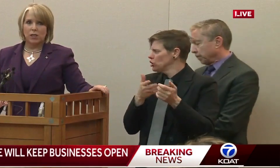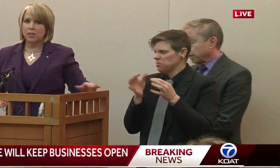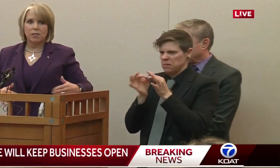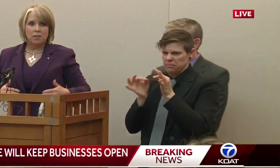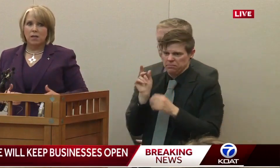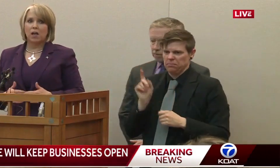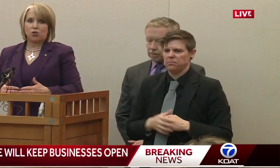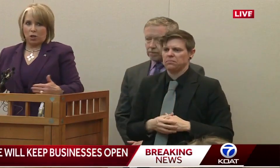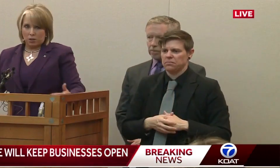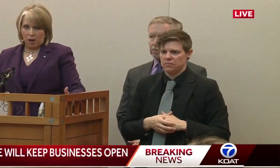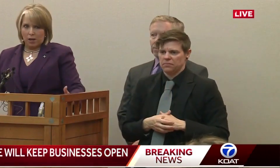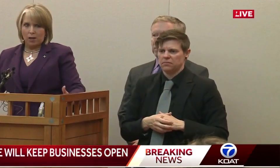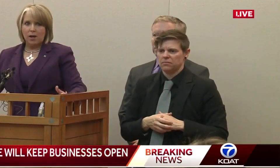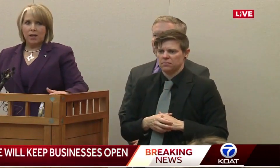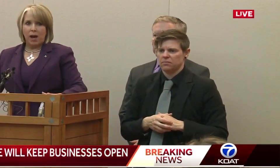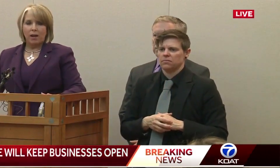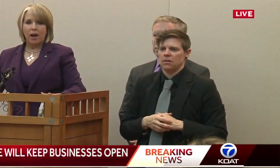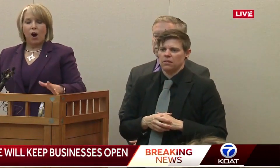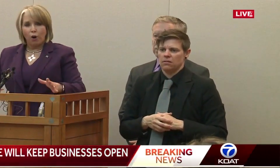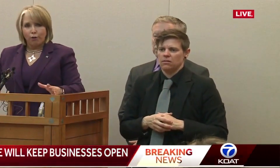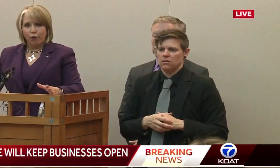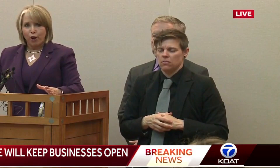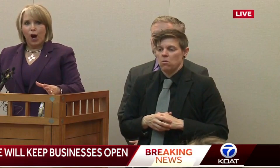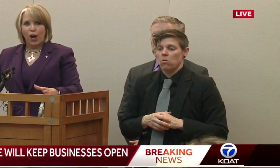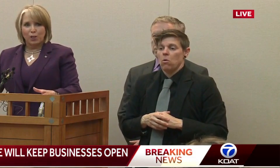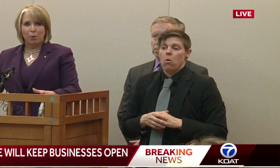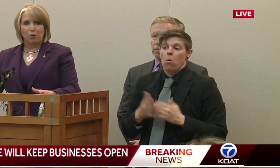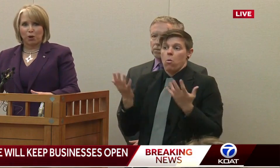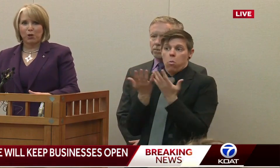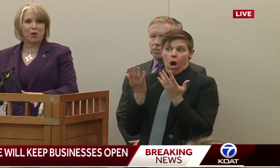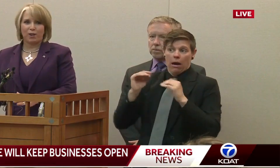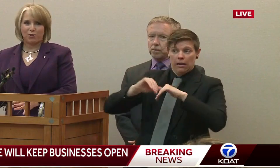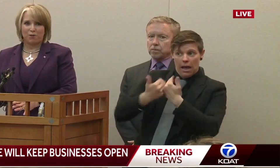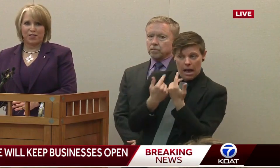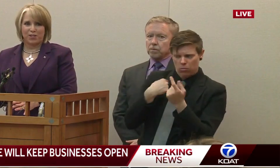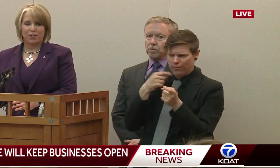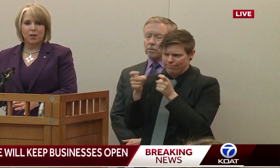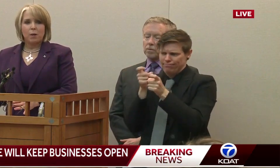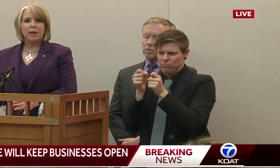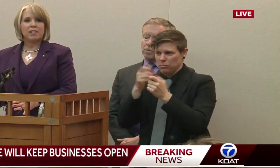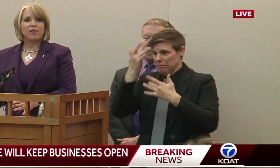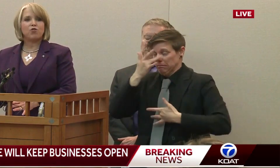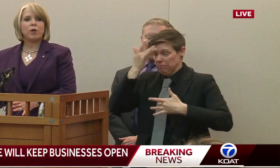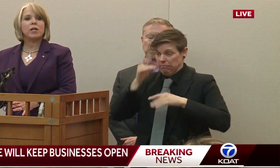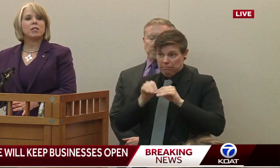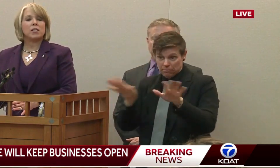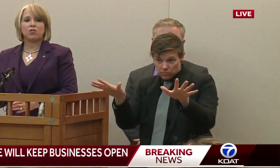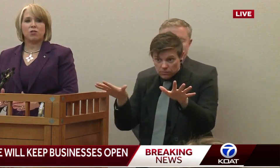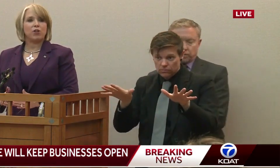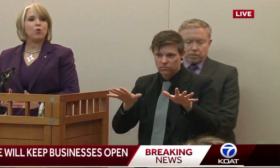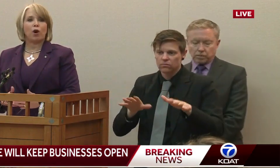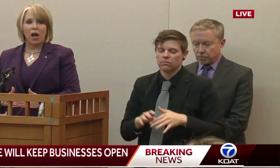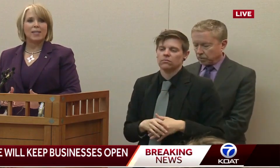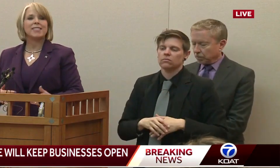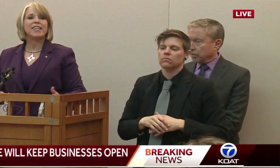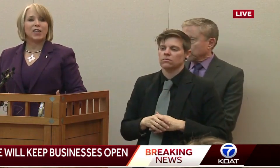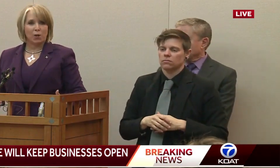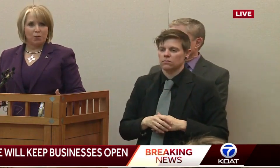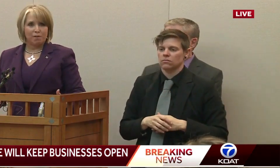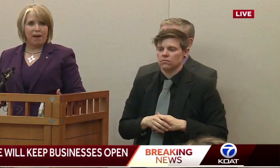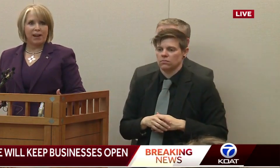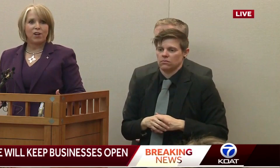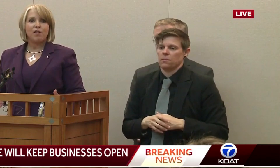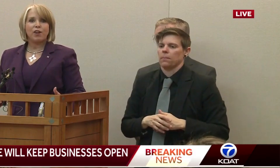infectious disease, this is not just like getting other hospital or acute care services. Because if you treat it as such, then you are not